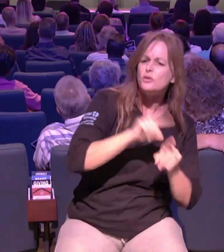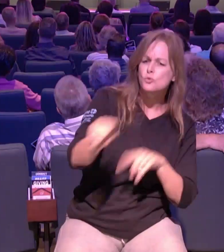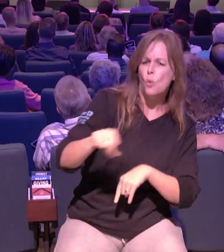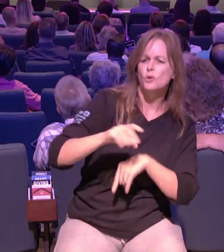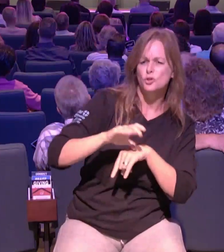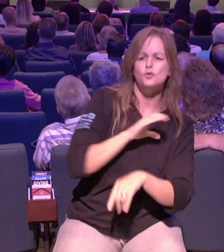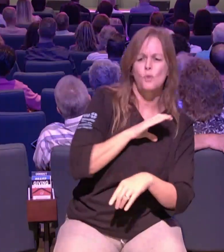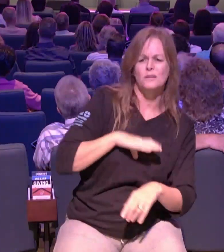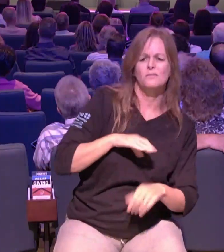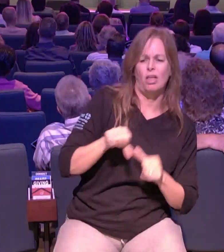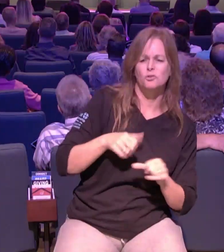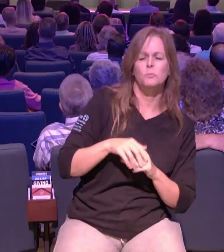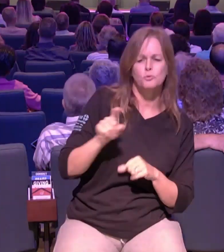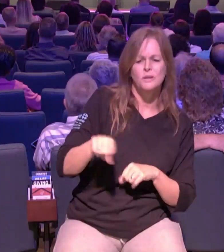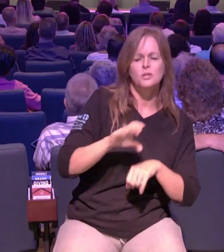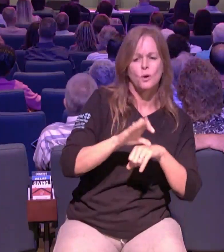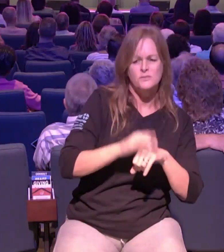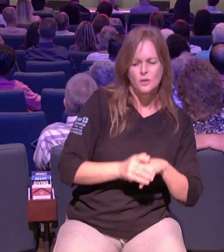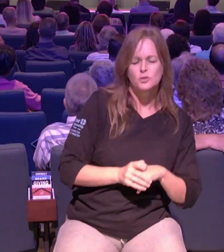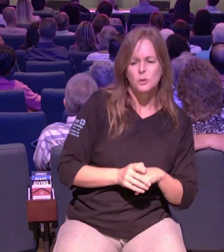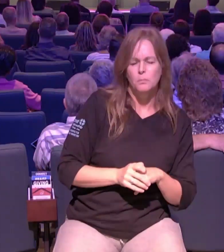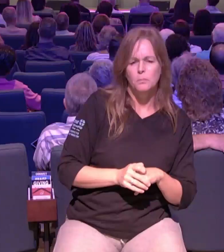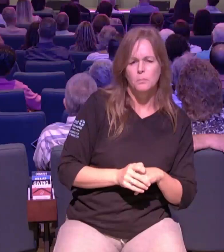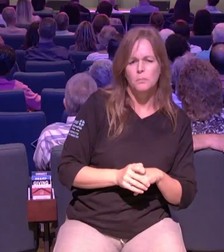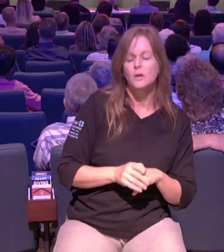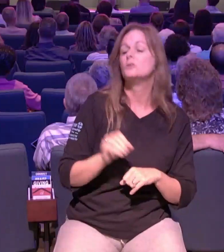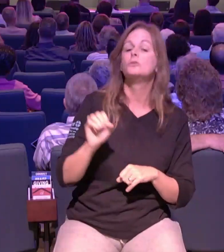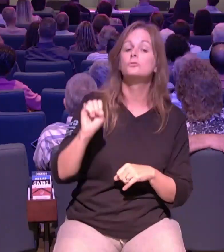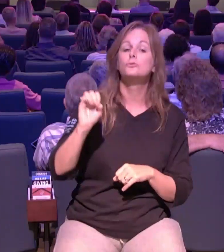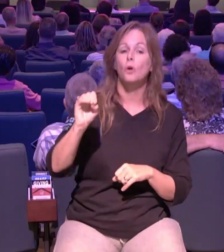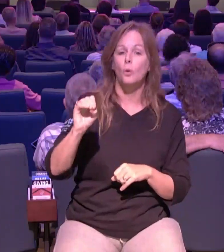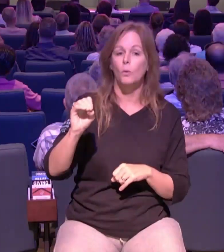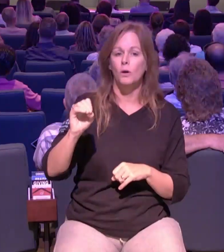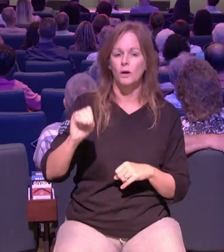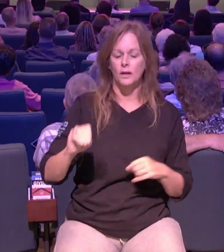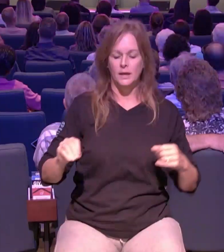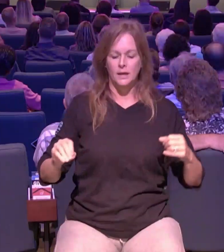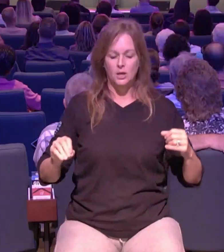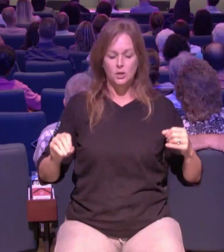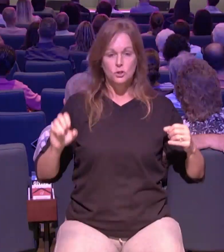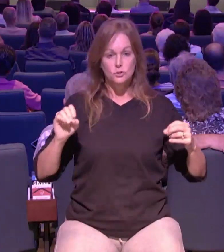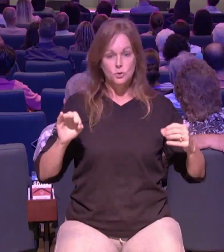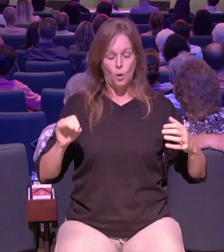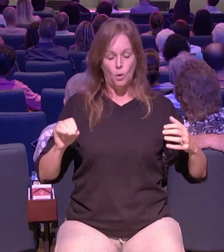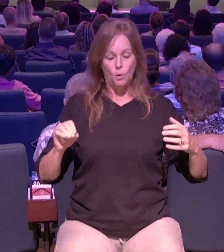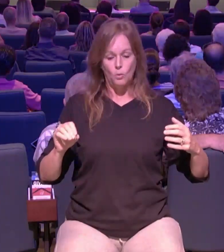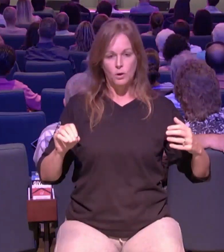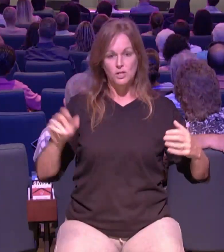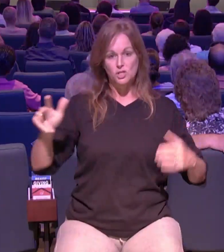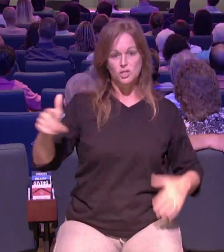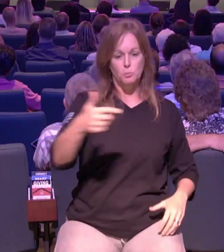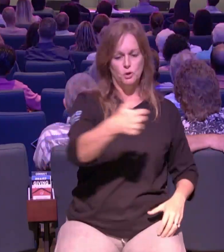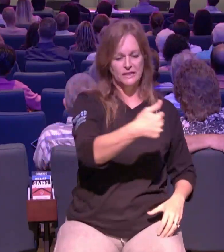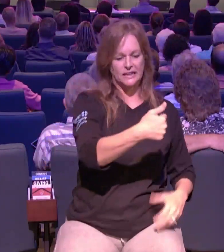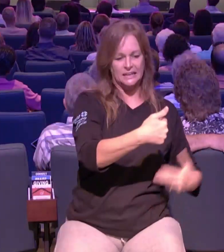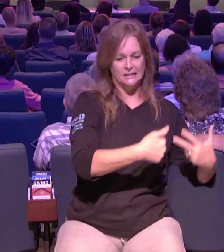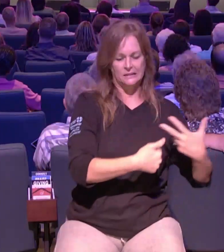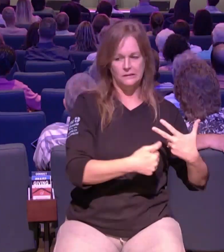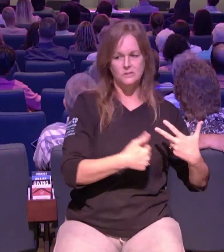word was spoken to her from this platform the message had already gone out she had already felt love people are already loving on her